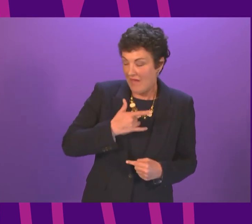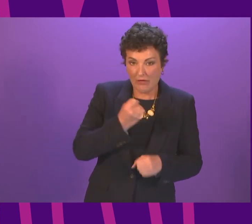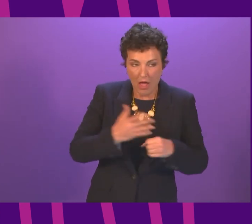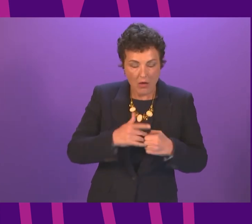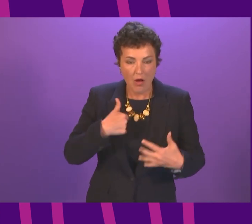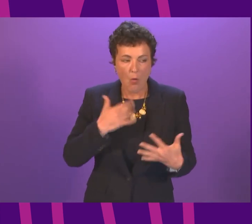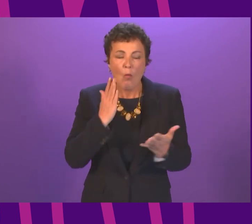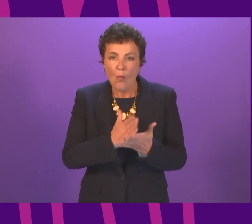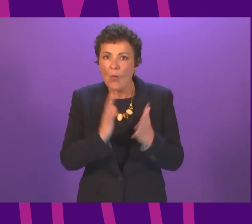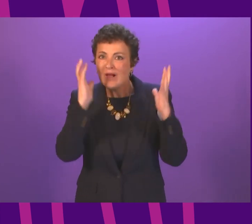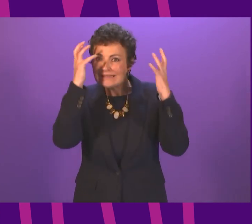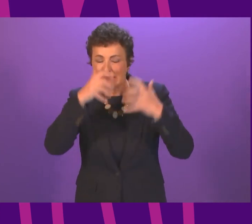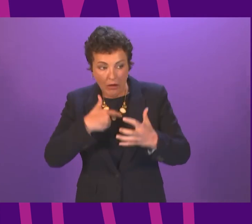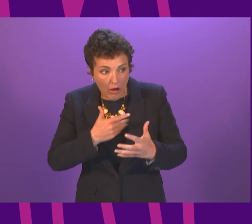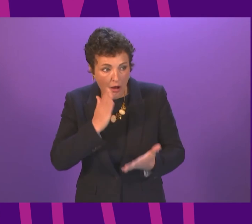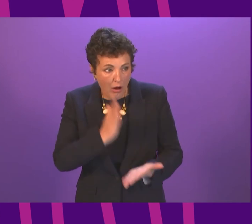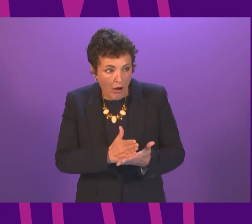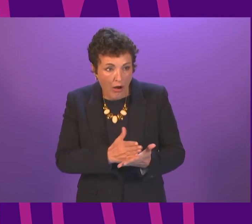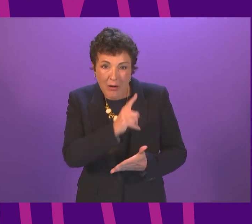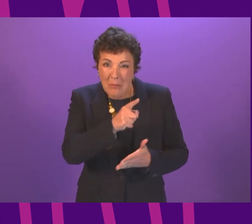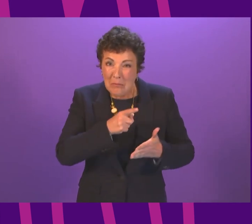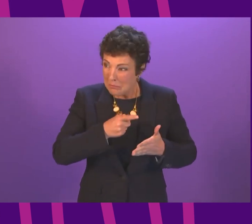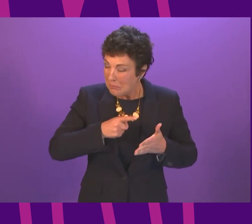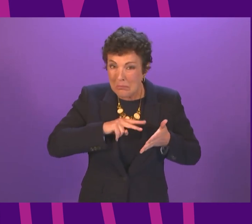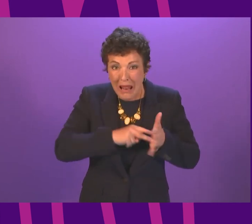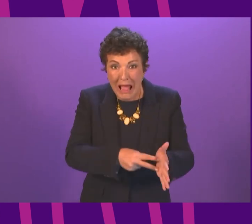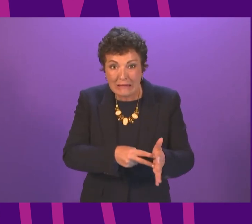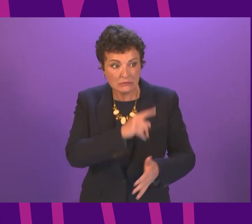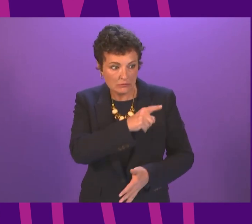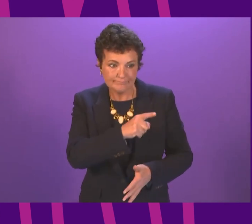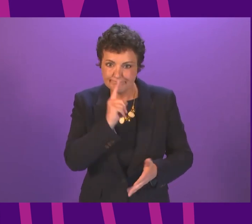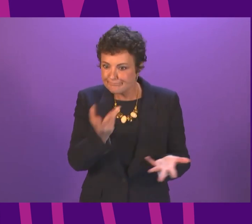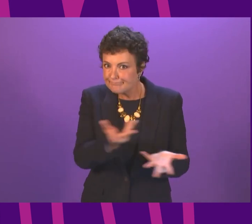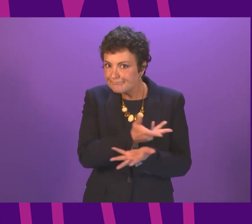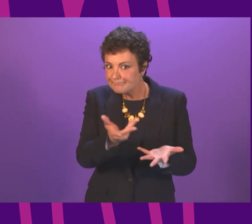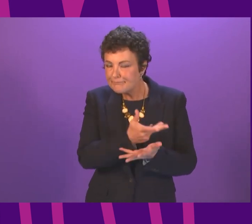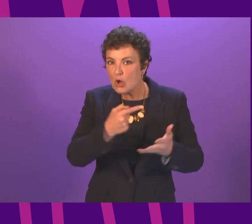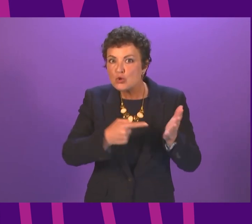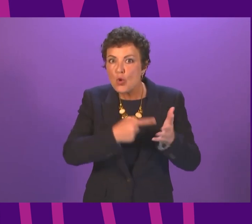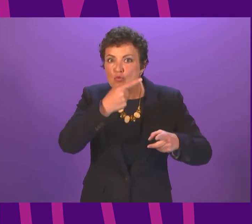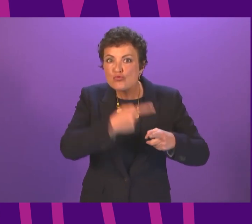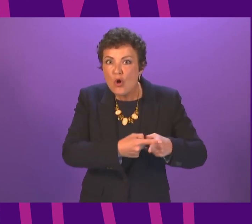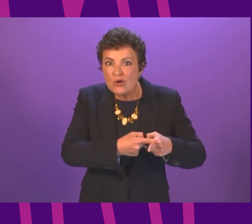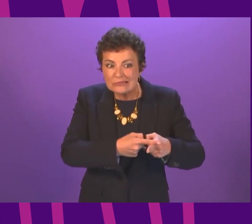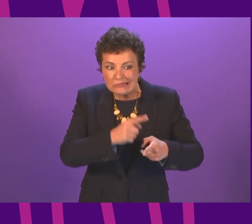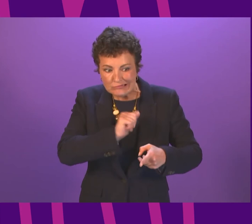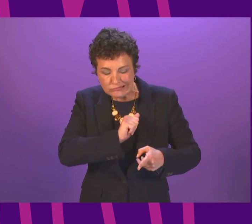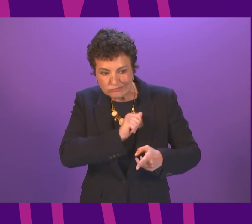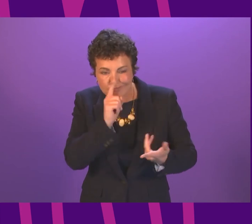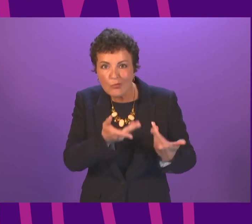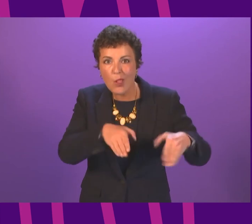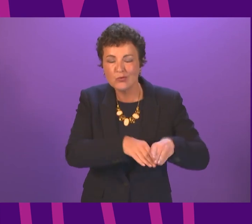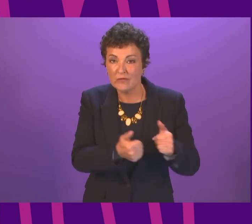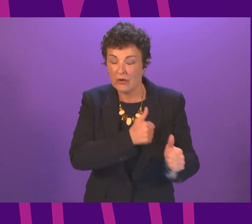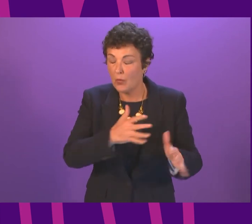was deeply concerned to learn that Plaidus had entered into consultation with its toll cross workforce. That is a bitter blow